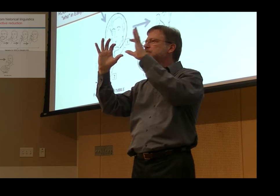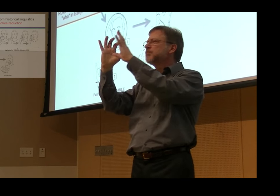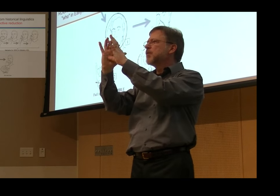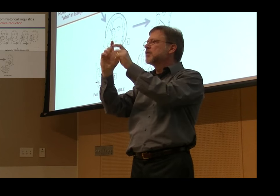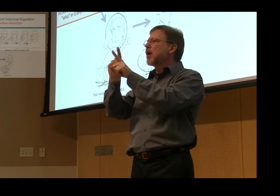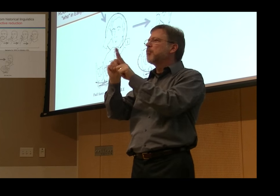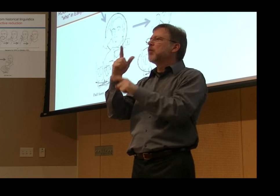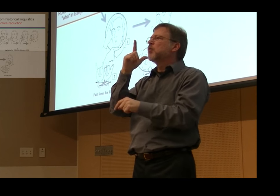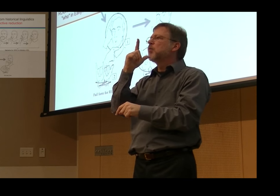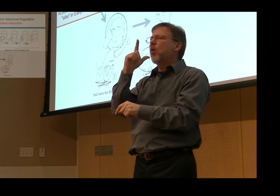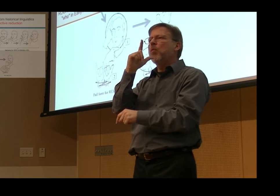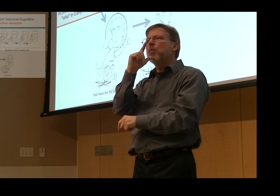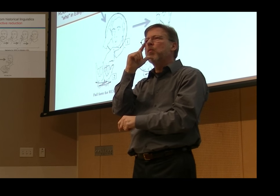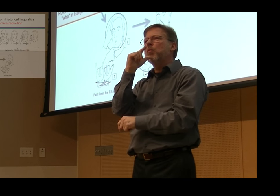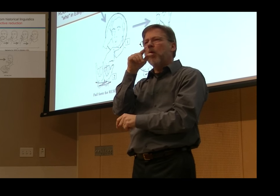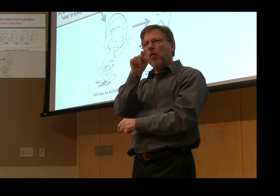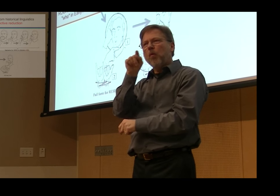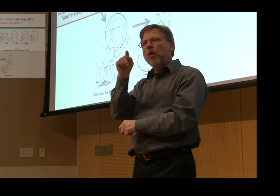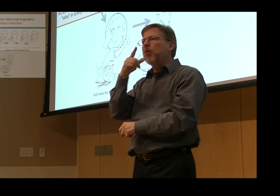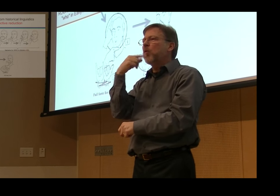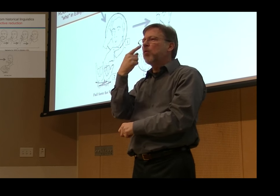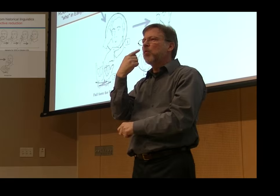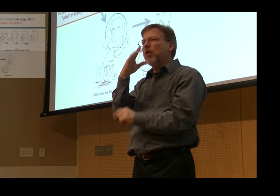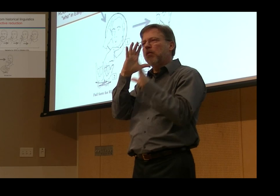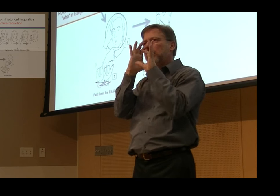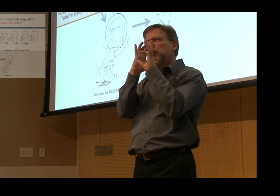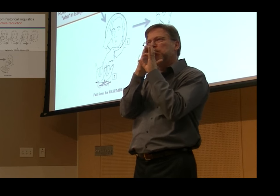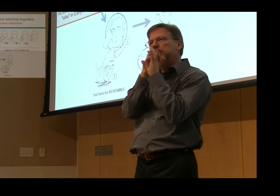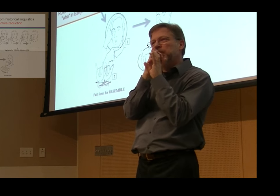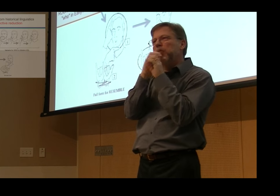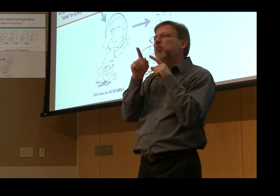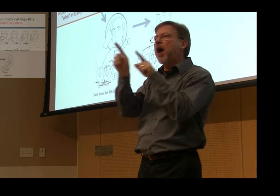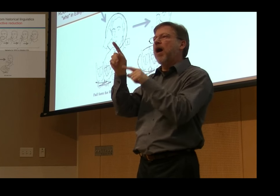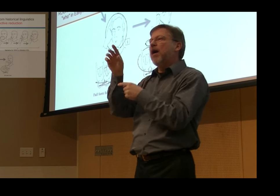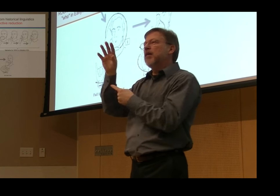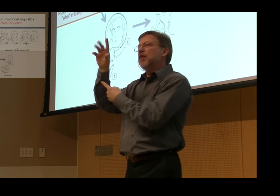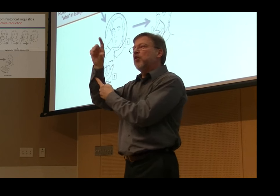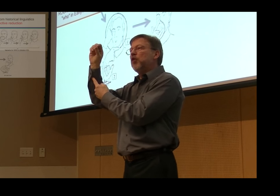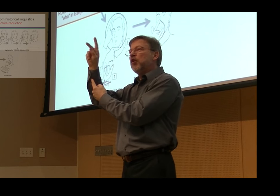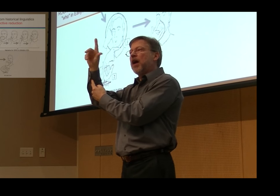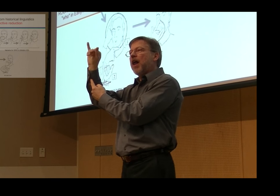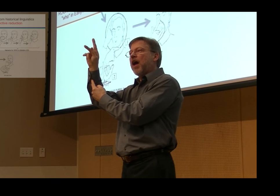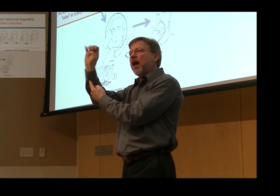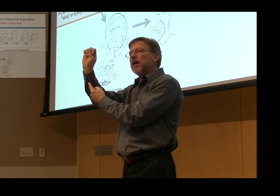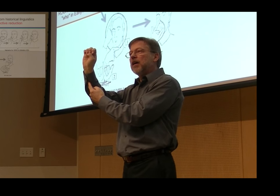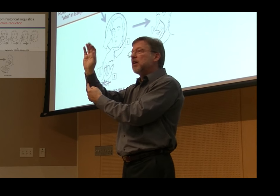Accounts for ease of perception or production will say that every sign will then reduce